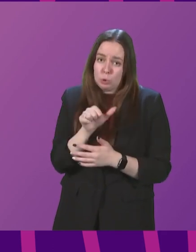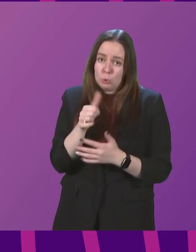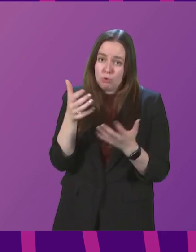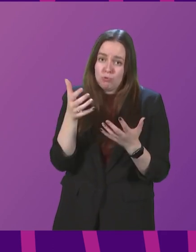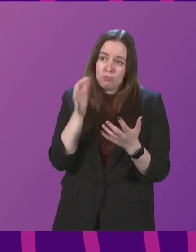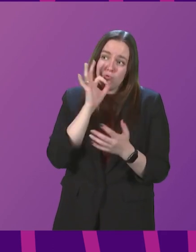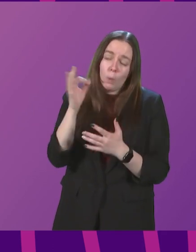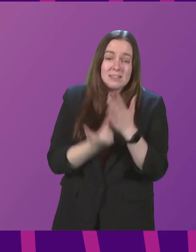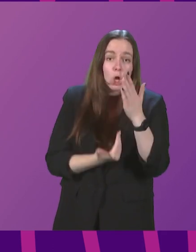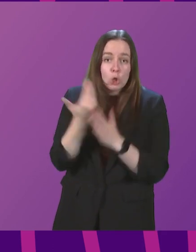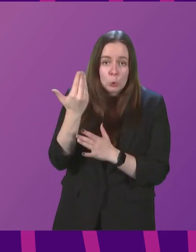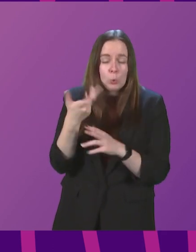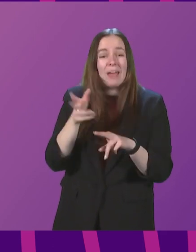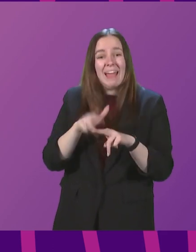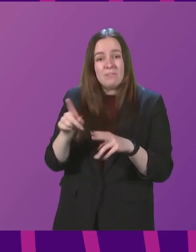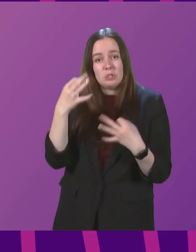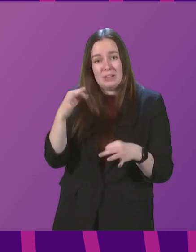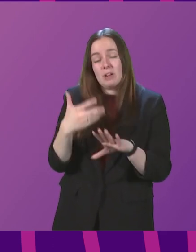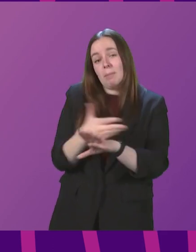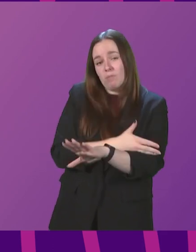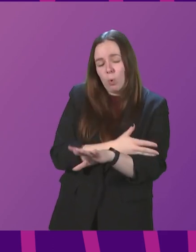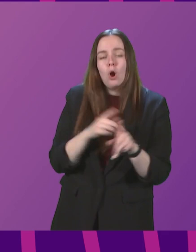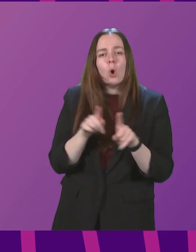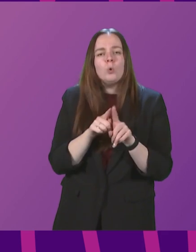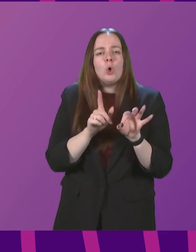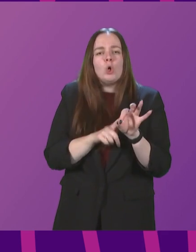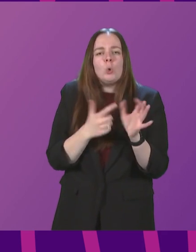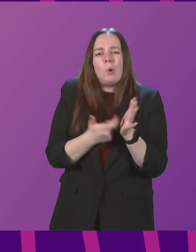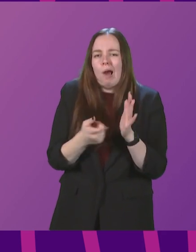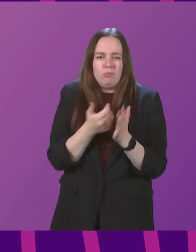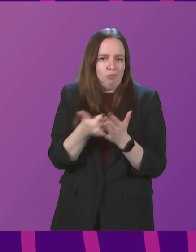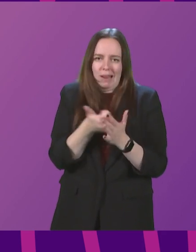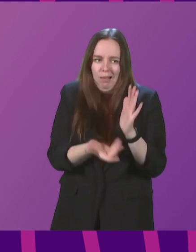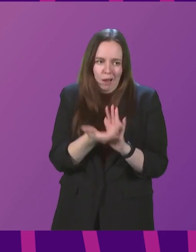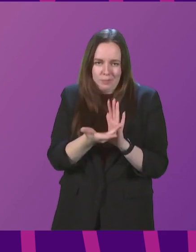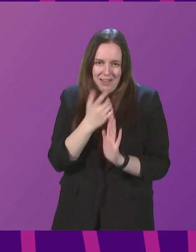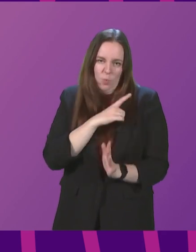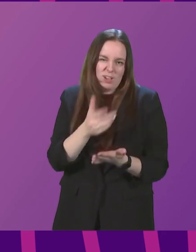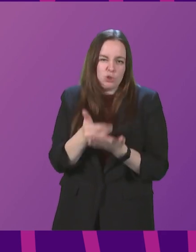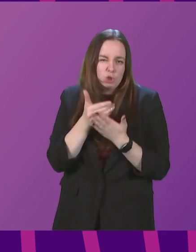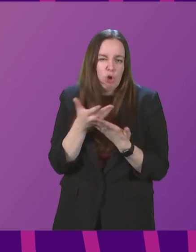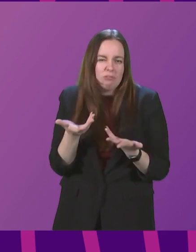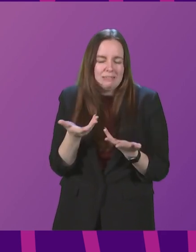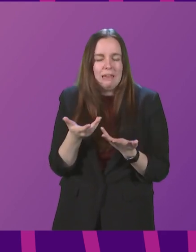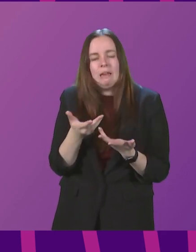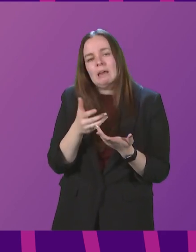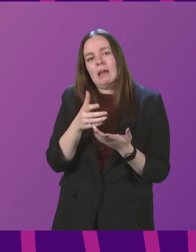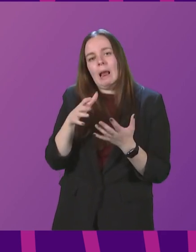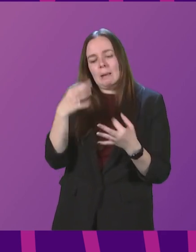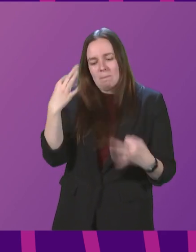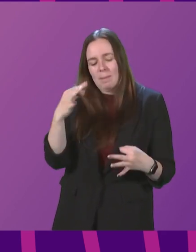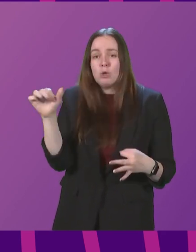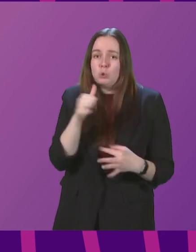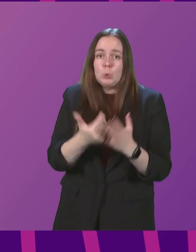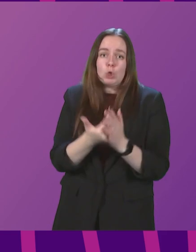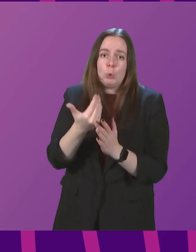new copy if their certificate was issued before that date. In addition, QR codes are regularly updated for security reasons and paper copies should be renewed every